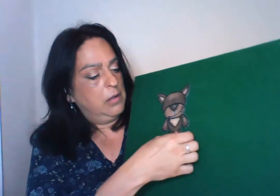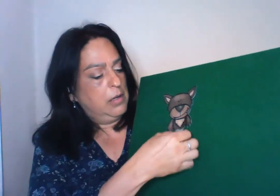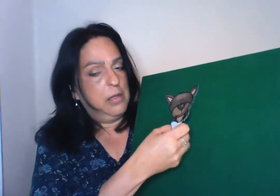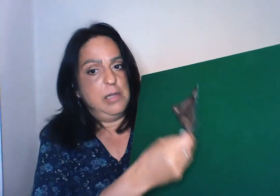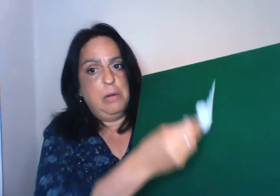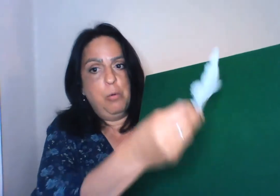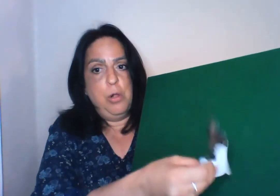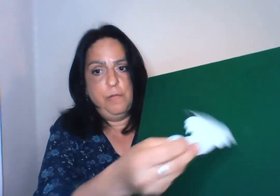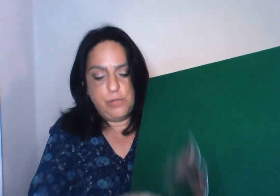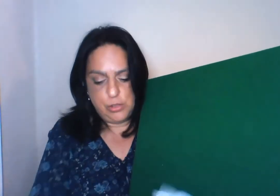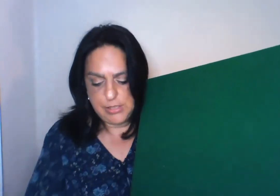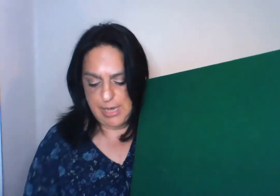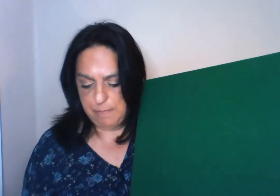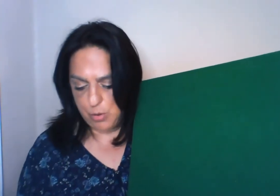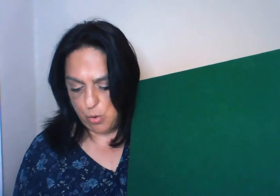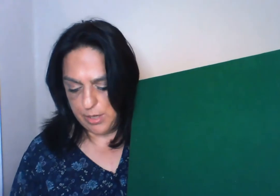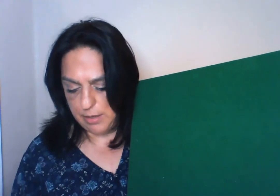The wolf just kept going.